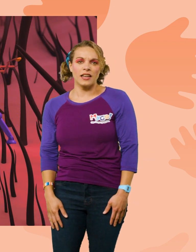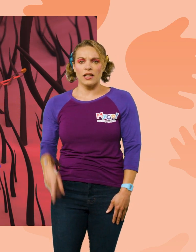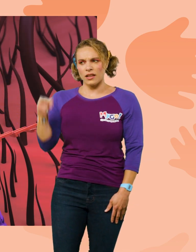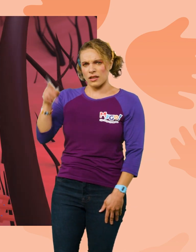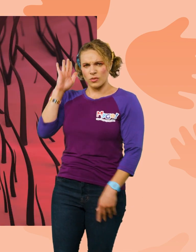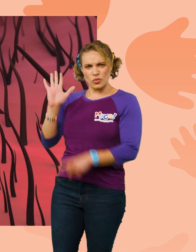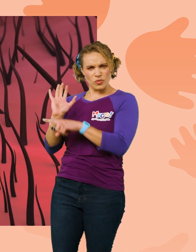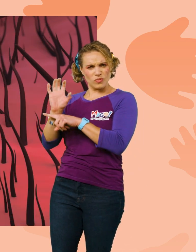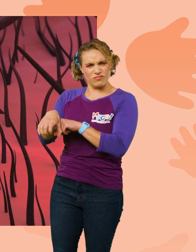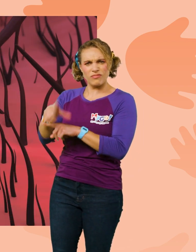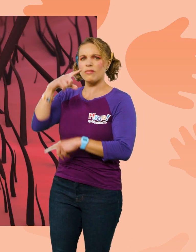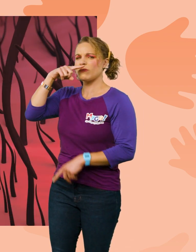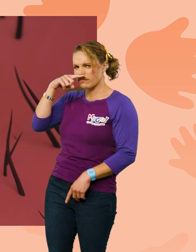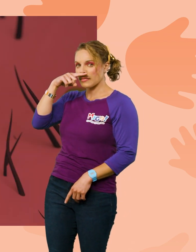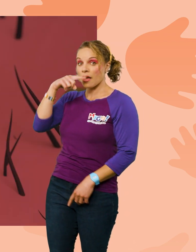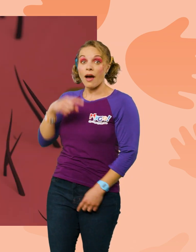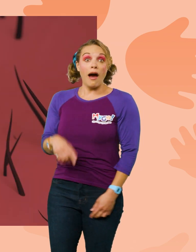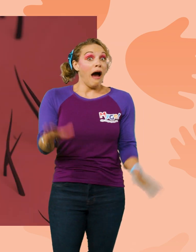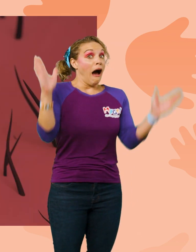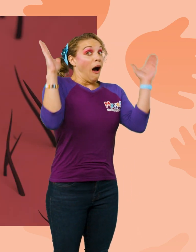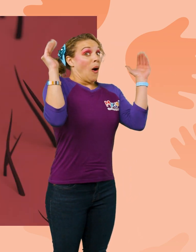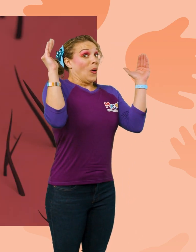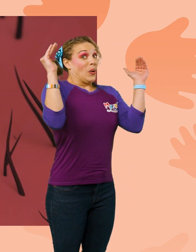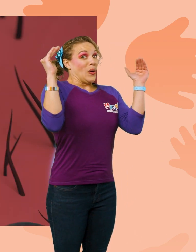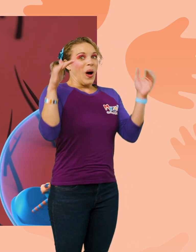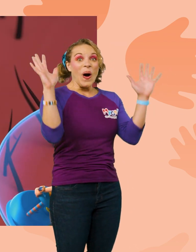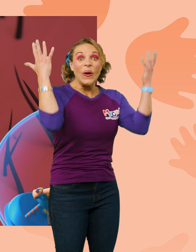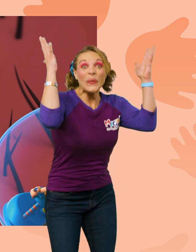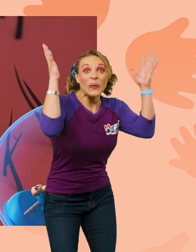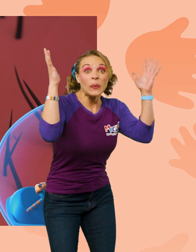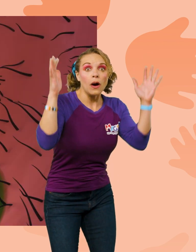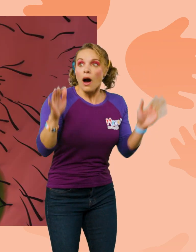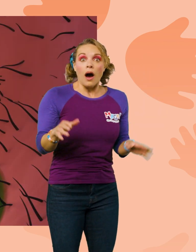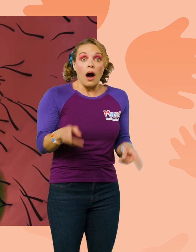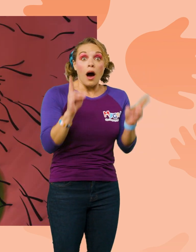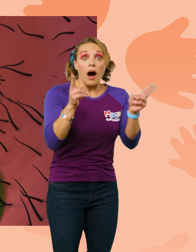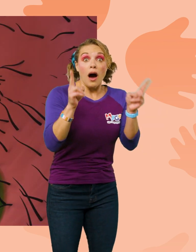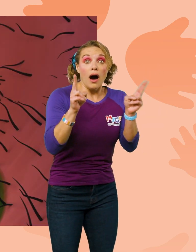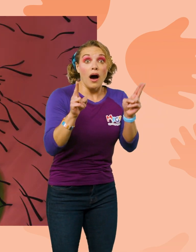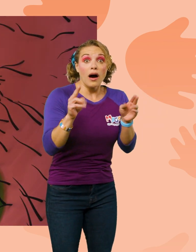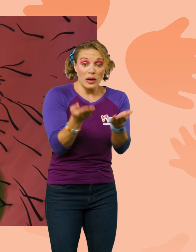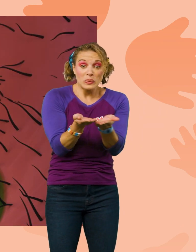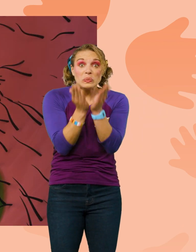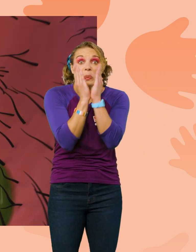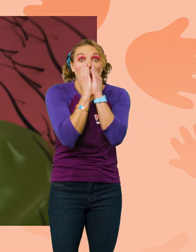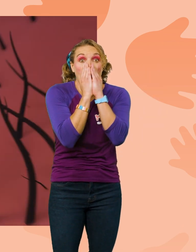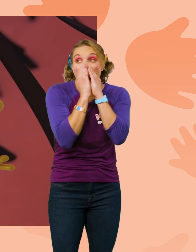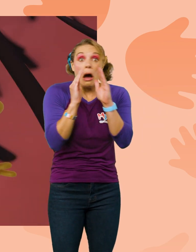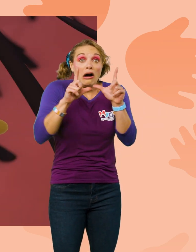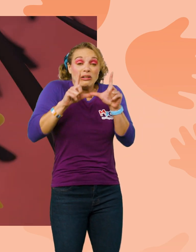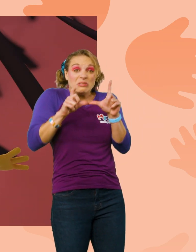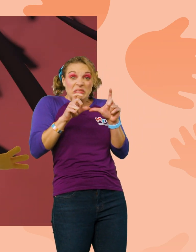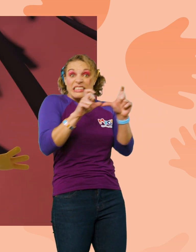this cause a sneeze? I hope so! Ooh! Now a tissue's coming for us! Run!